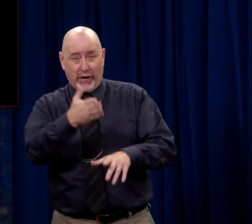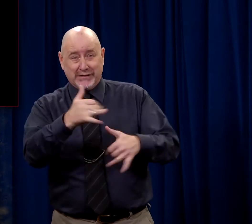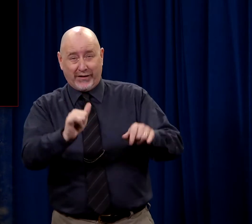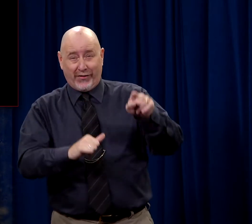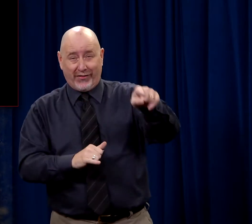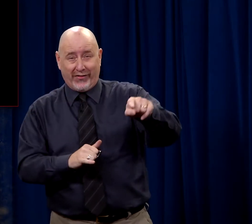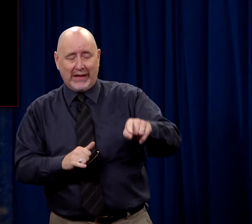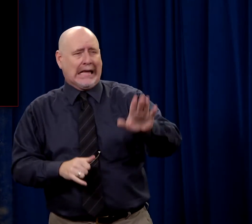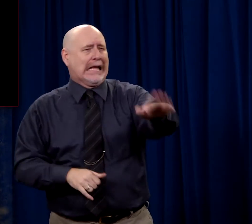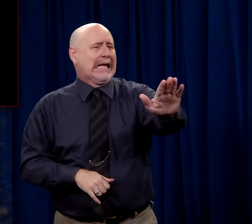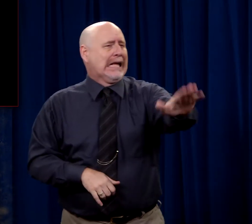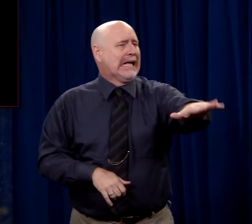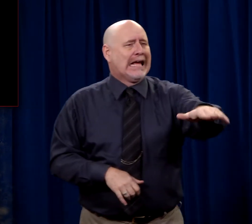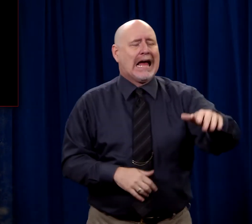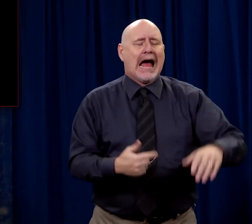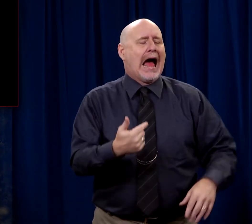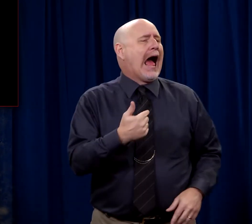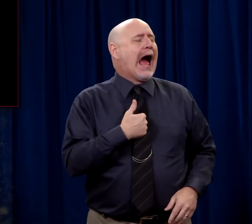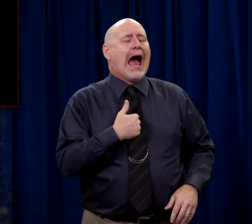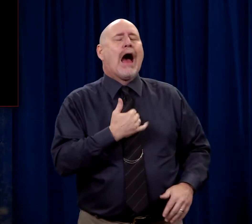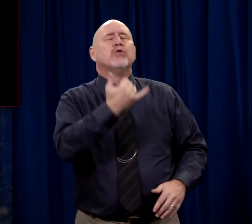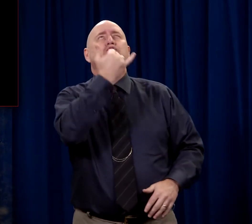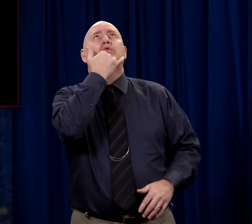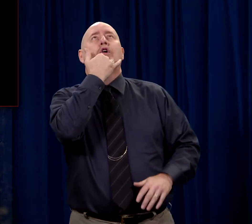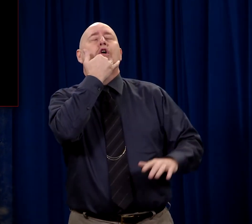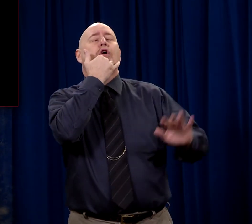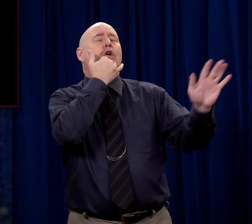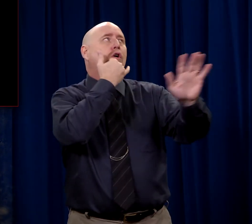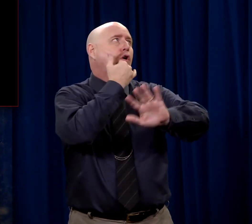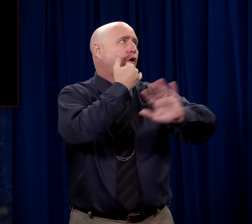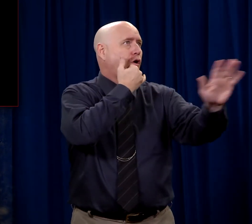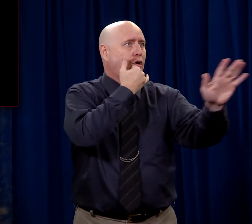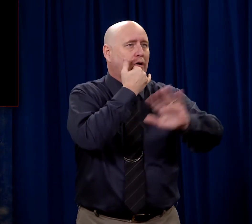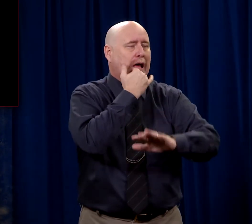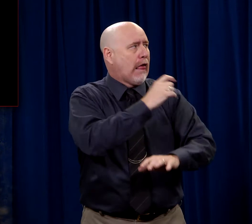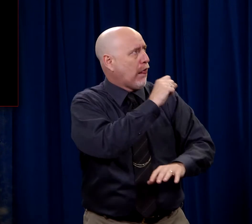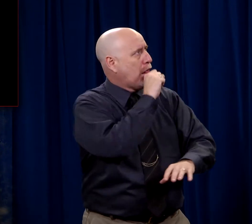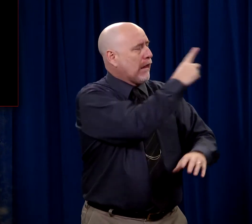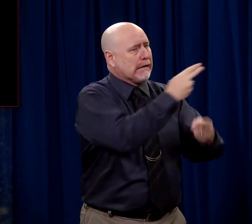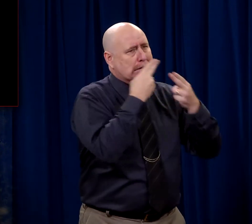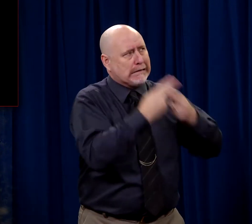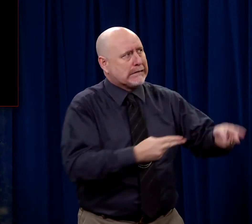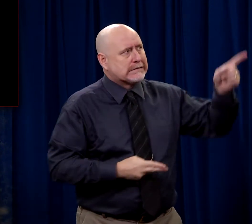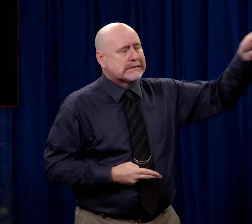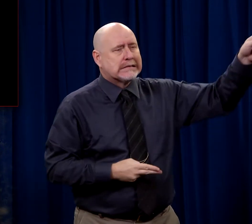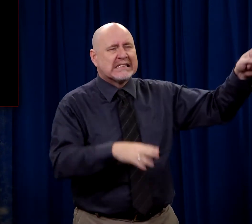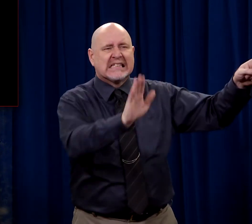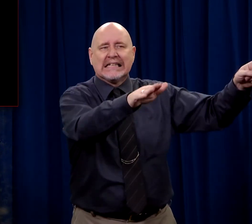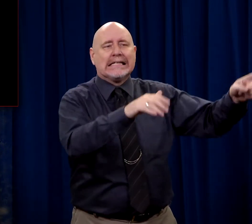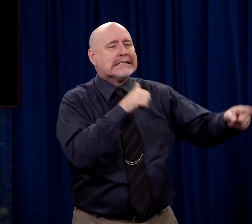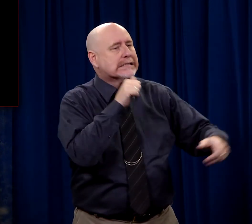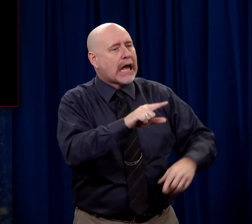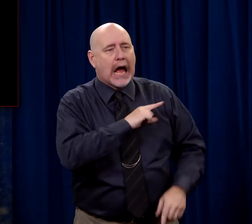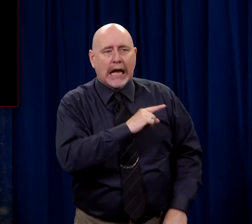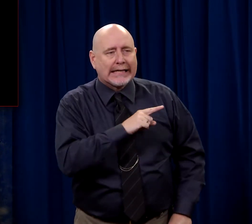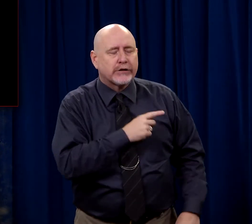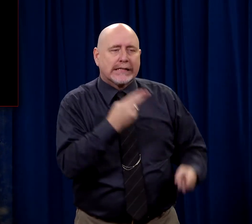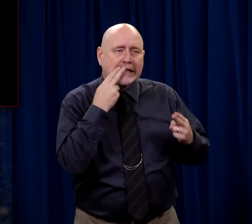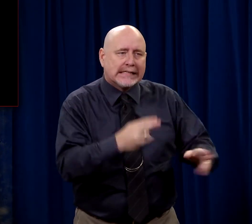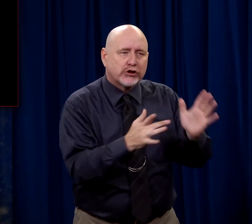same men are and he says, look, I was wrong about this whole thing. I've betrayed innocent blood. I'm telling you, he's not guilty.